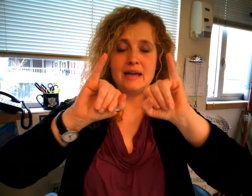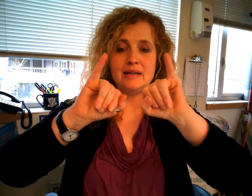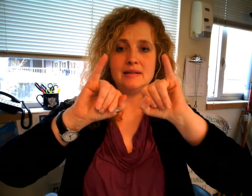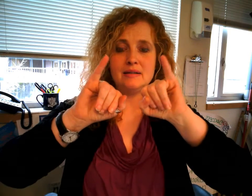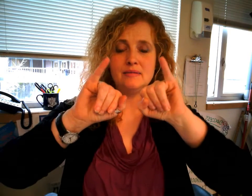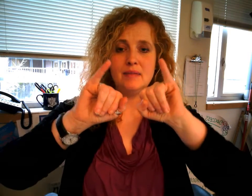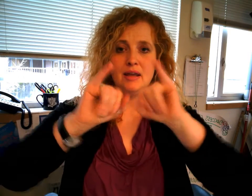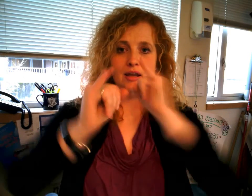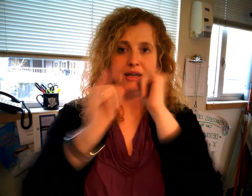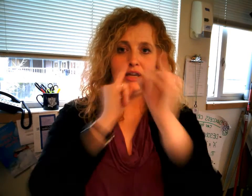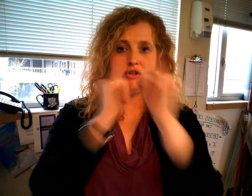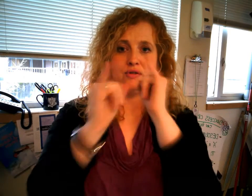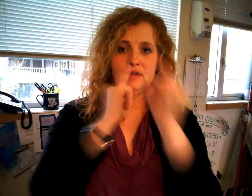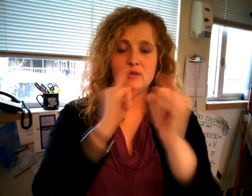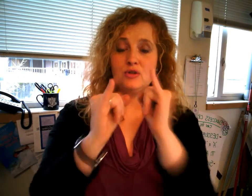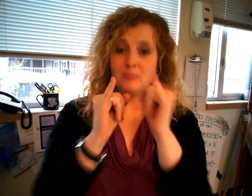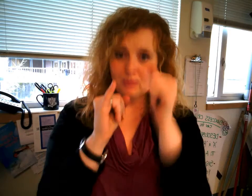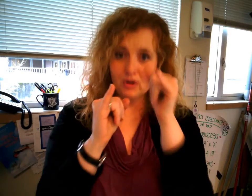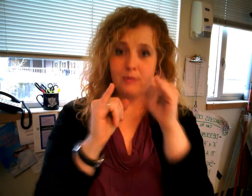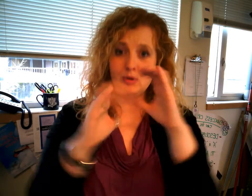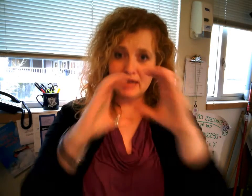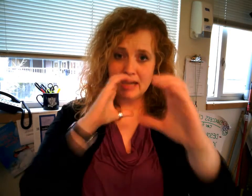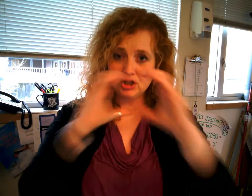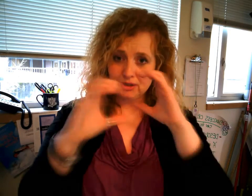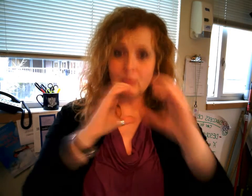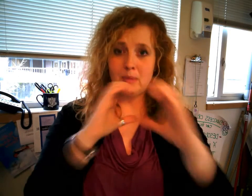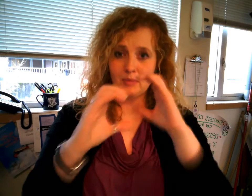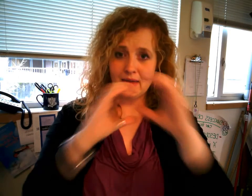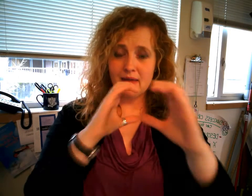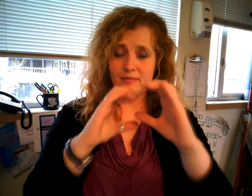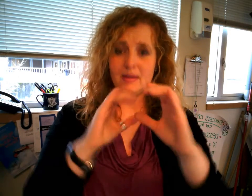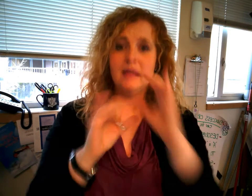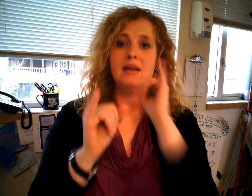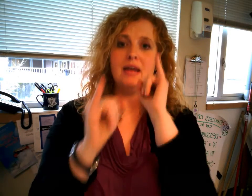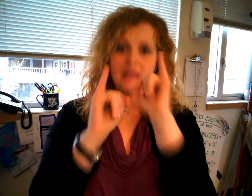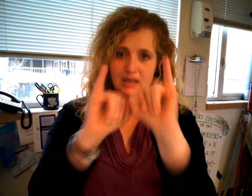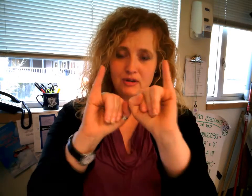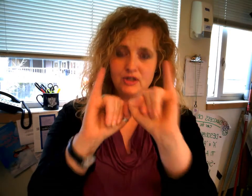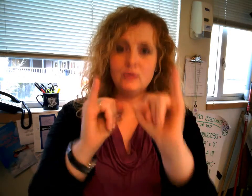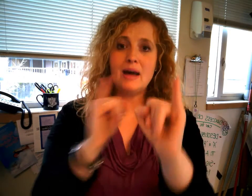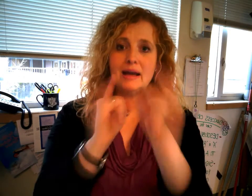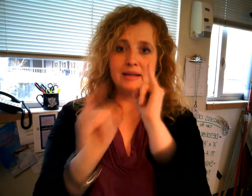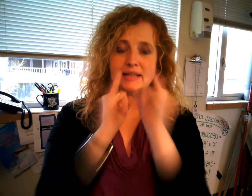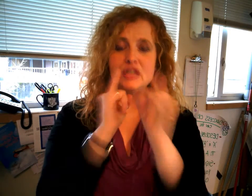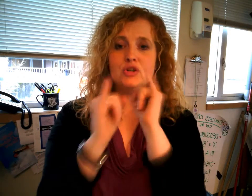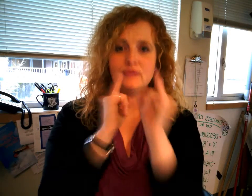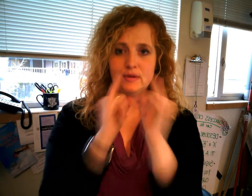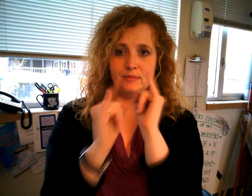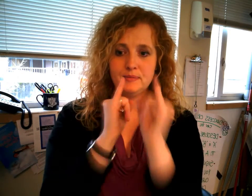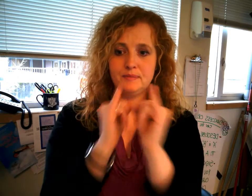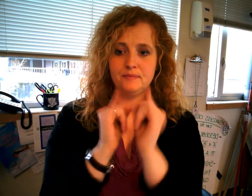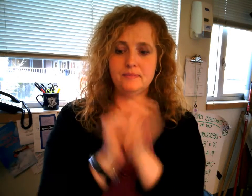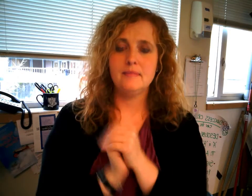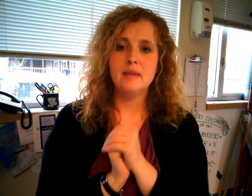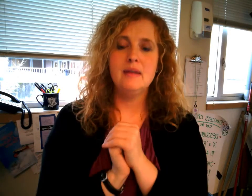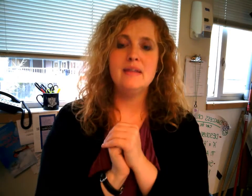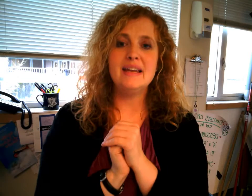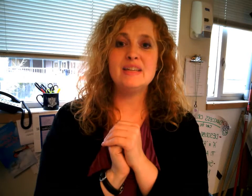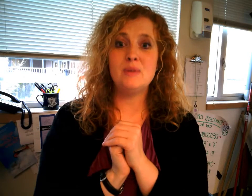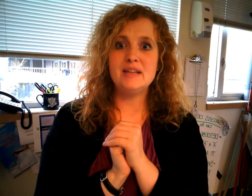interview just remember communication remember that it two eyes interview the next one is